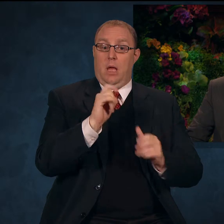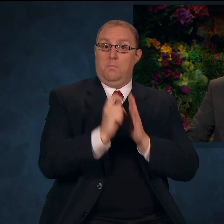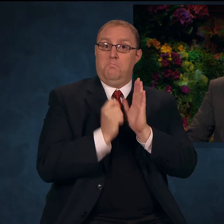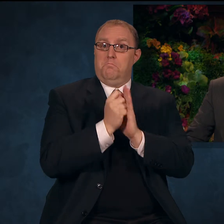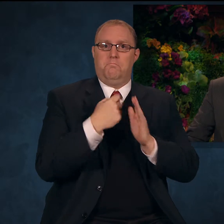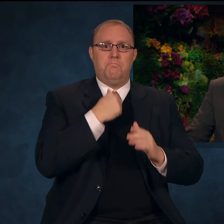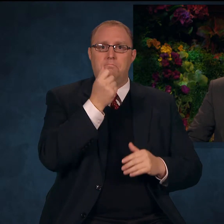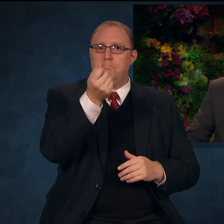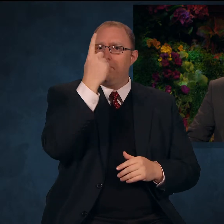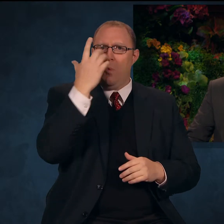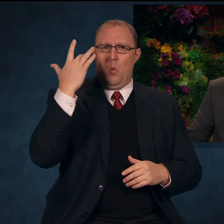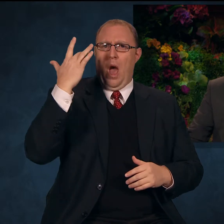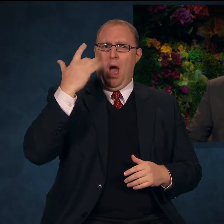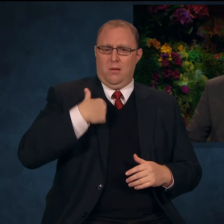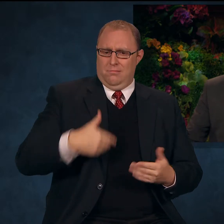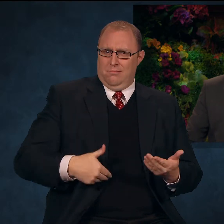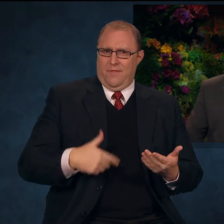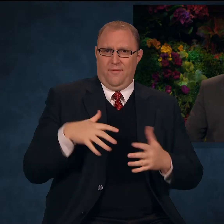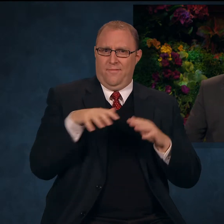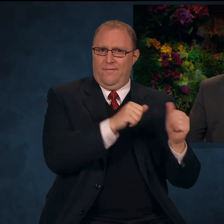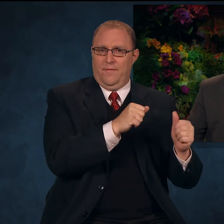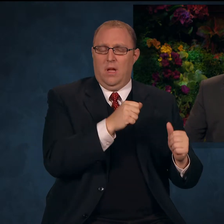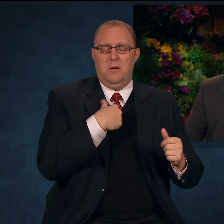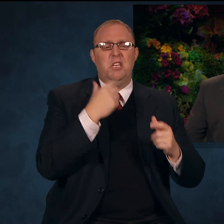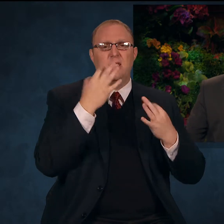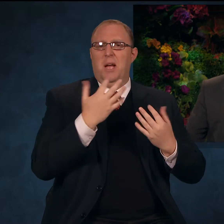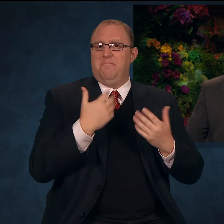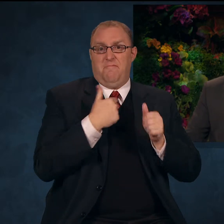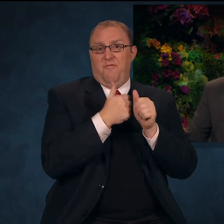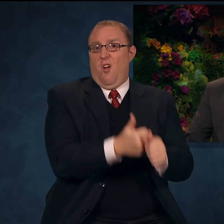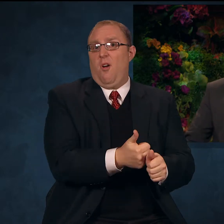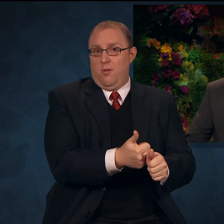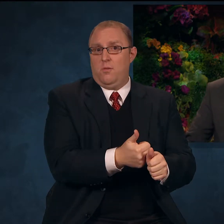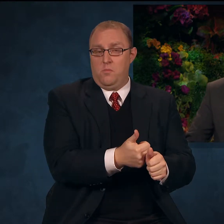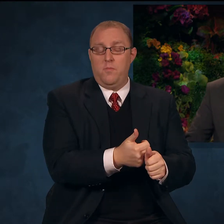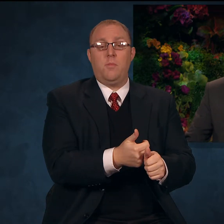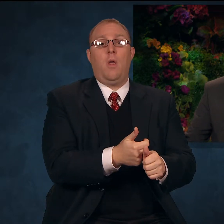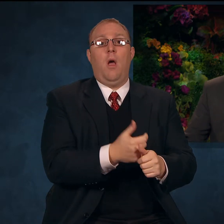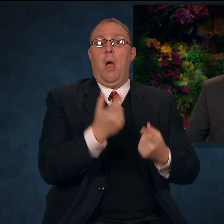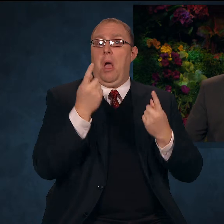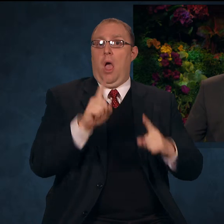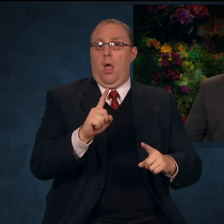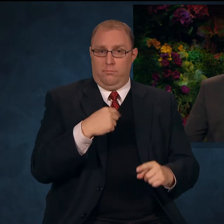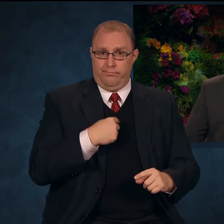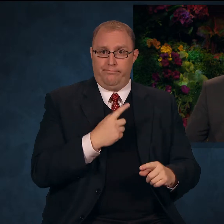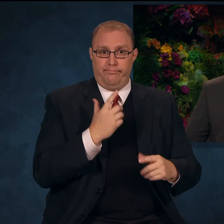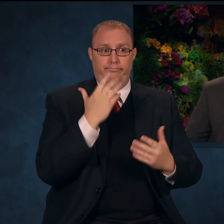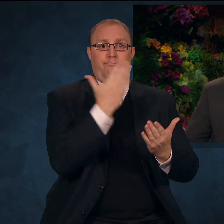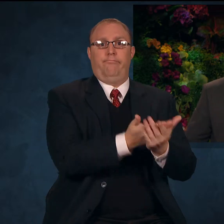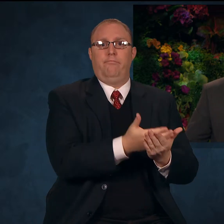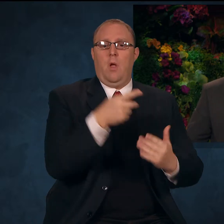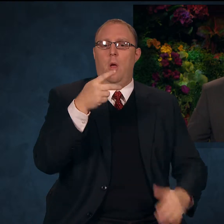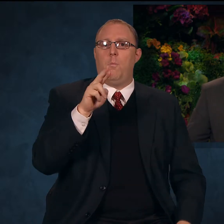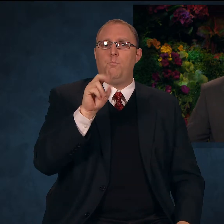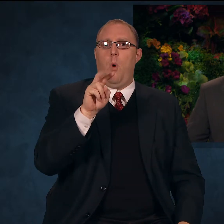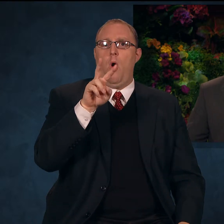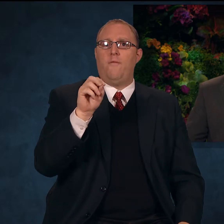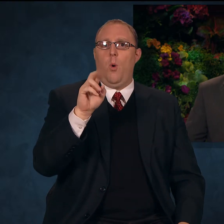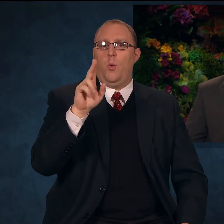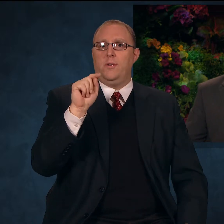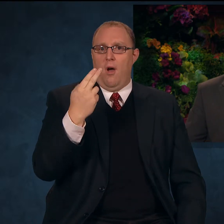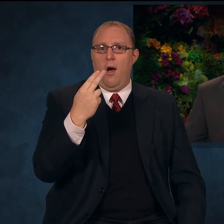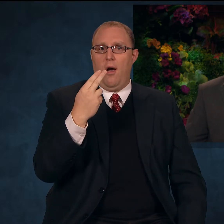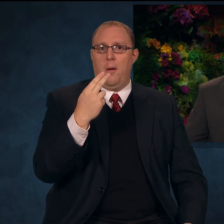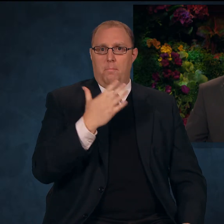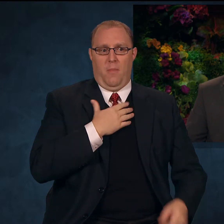of that feeling, but I chose to follow it. I ended up in Provo, Utah, with a few good friends who, like me,